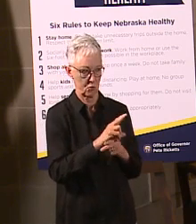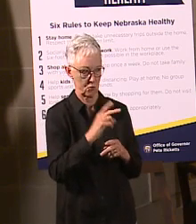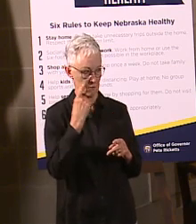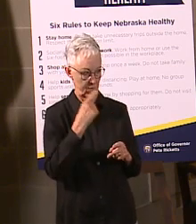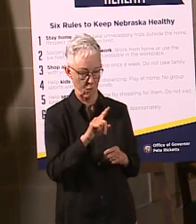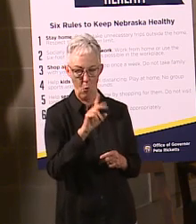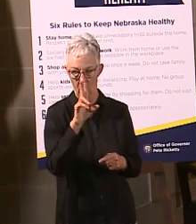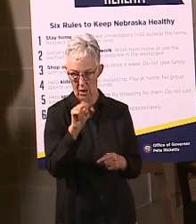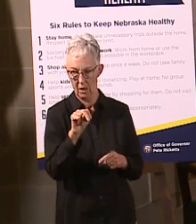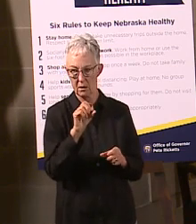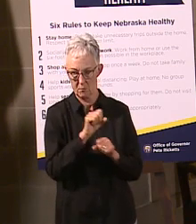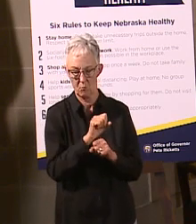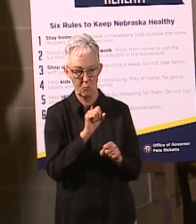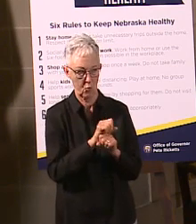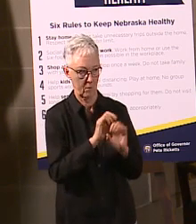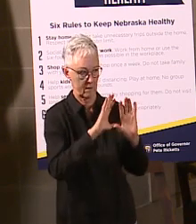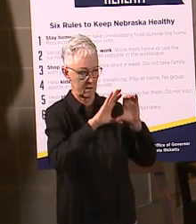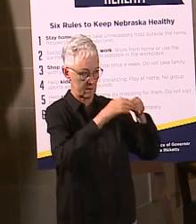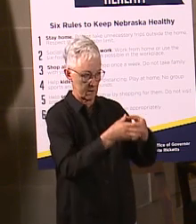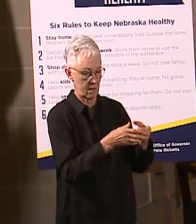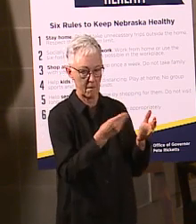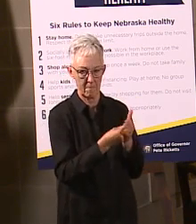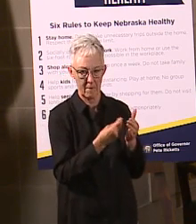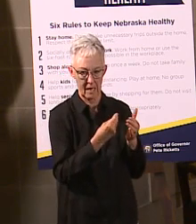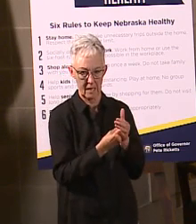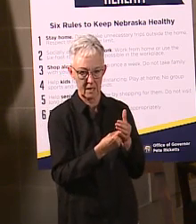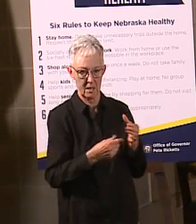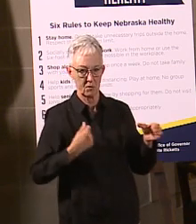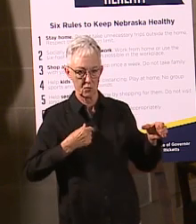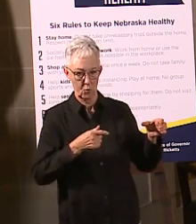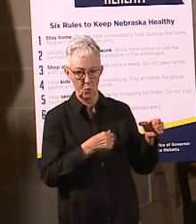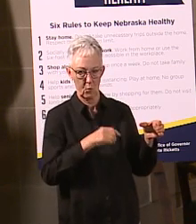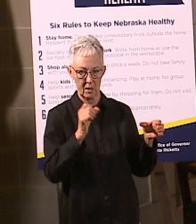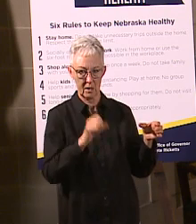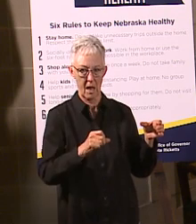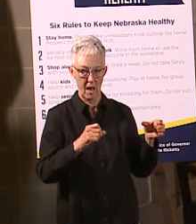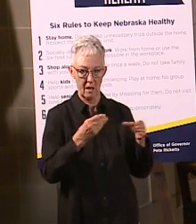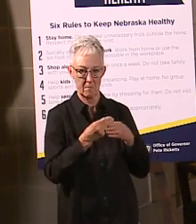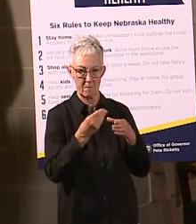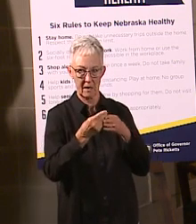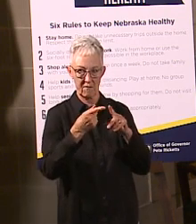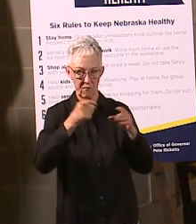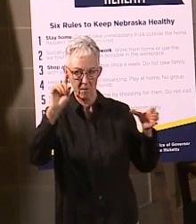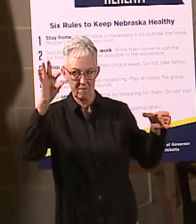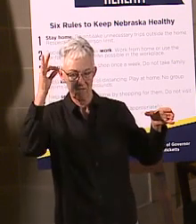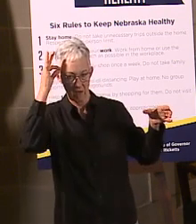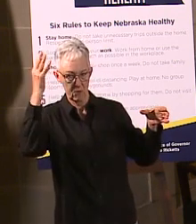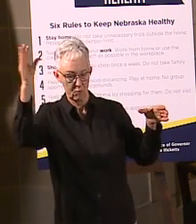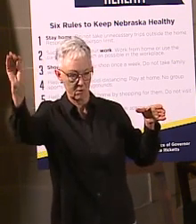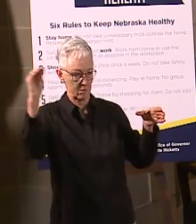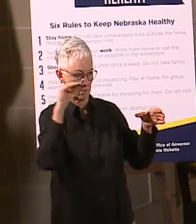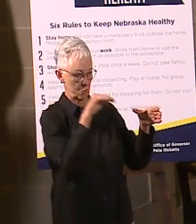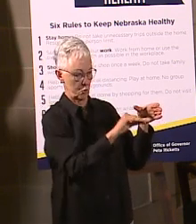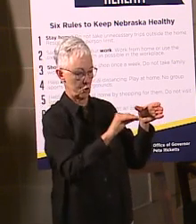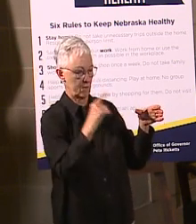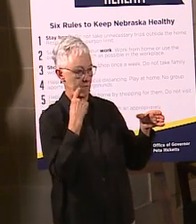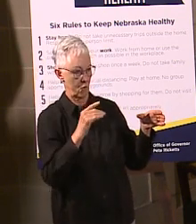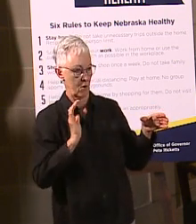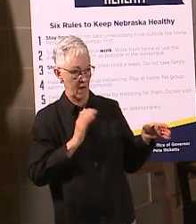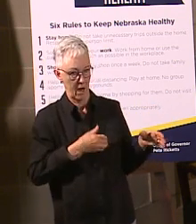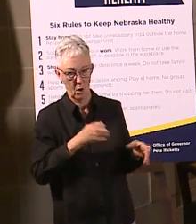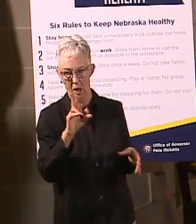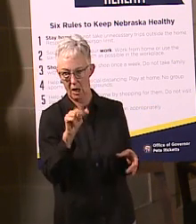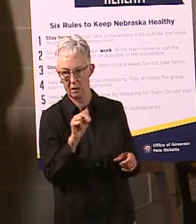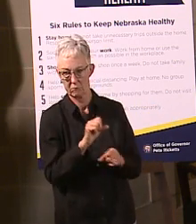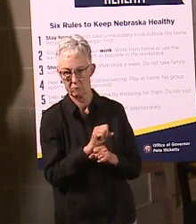Relief Fund so we can replenish those dollars with CARES Act dollars. So, nobody needs to be concerned with regard to our ability to pay